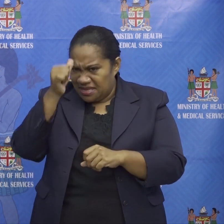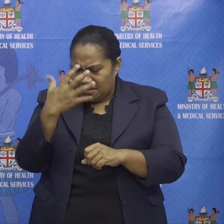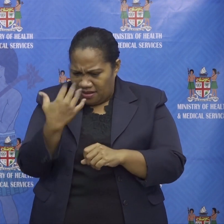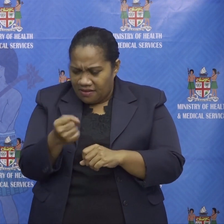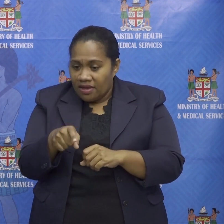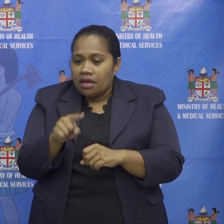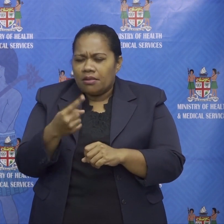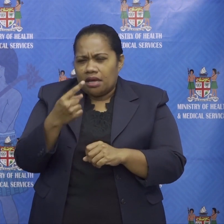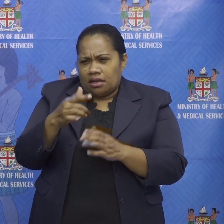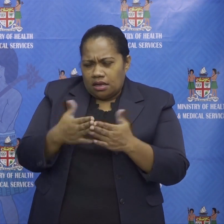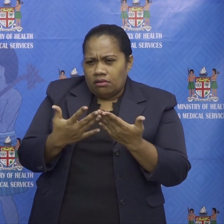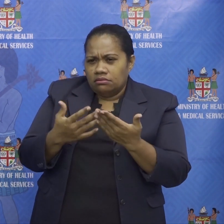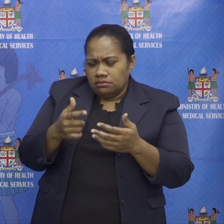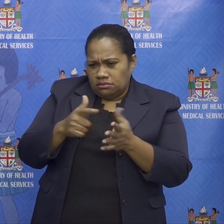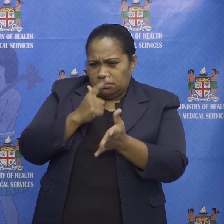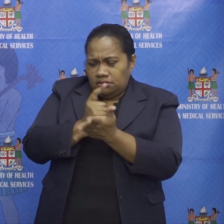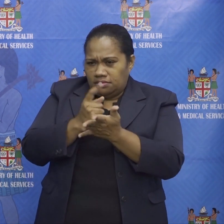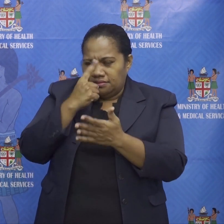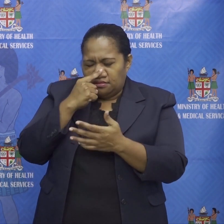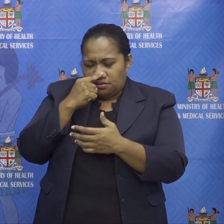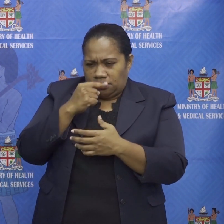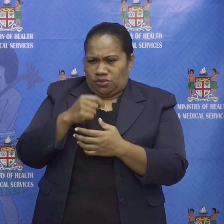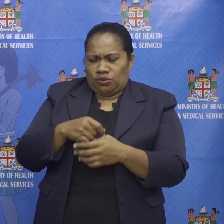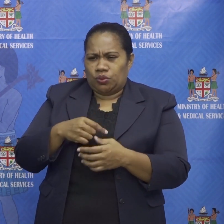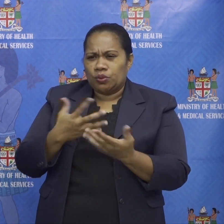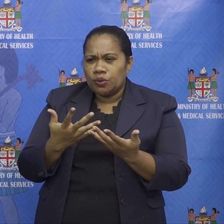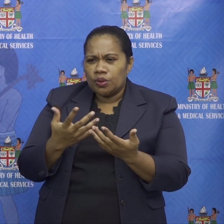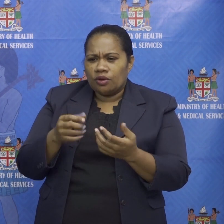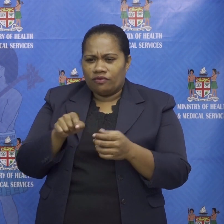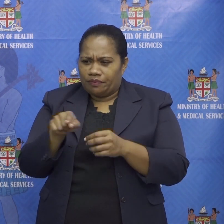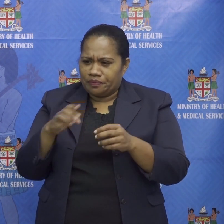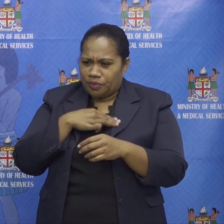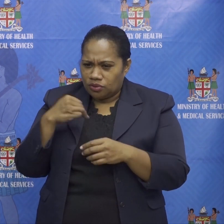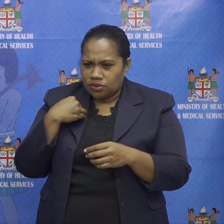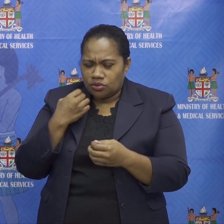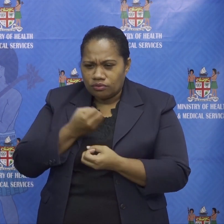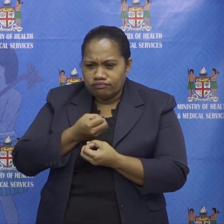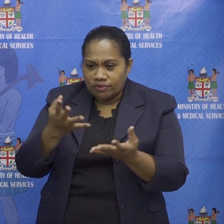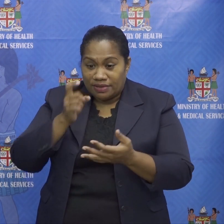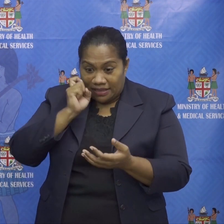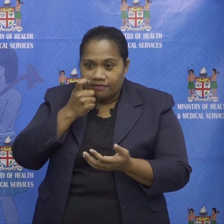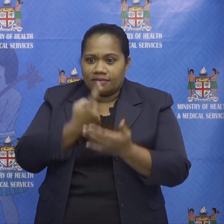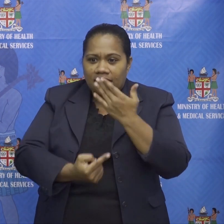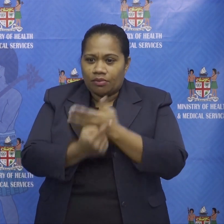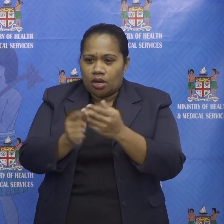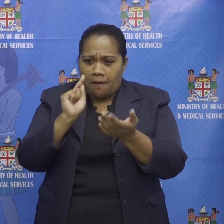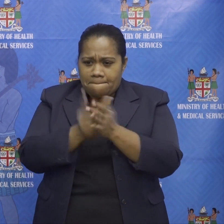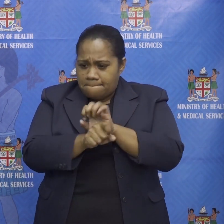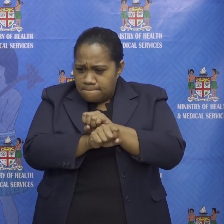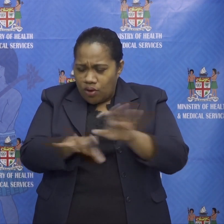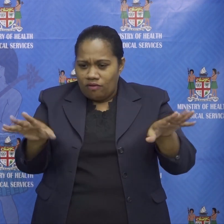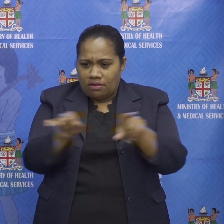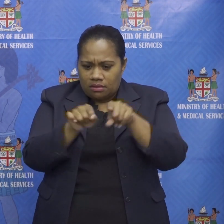be very very curious as to the capacity that the ministry has in addressing should there be an outbreak like this in fiji